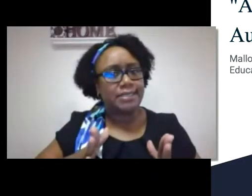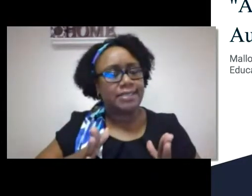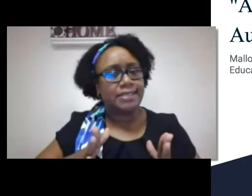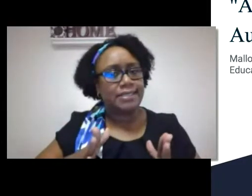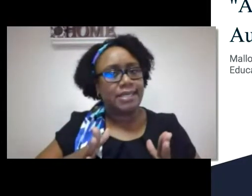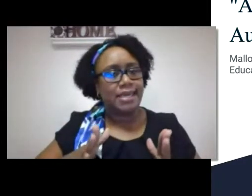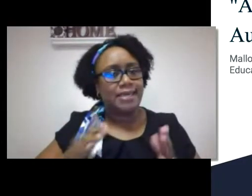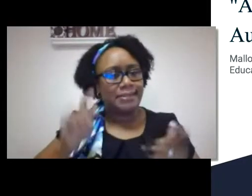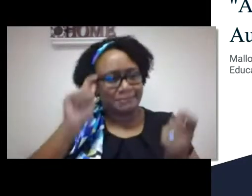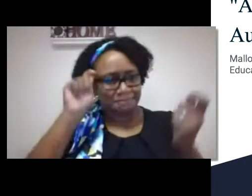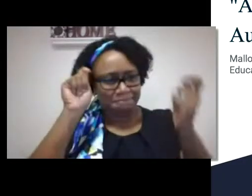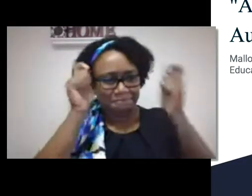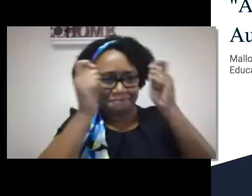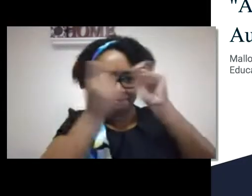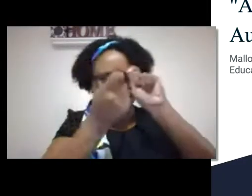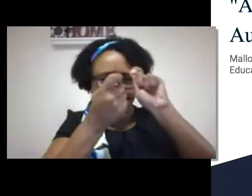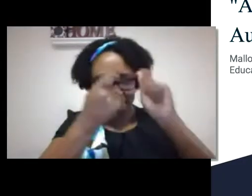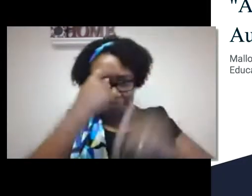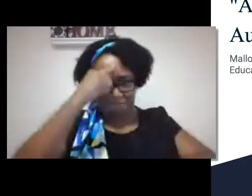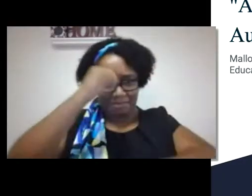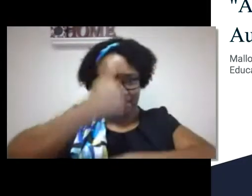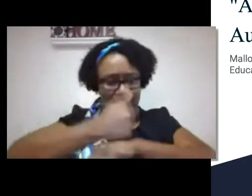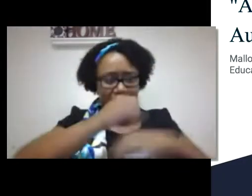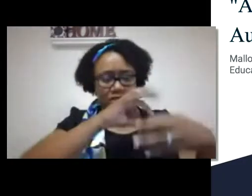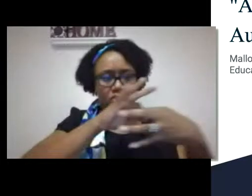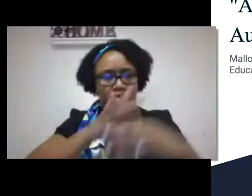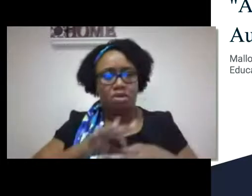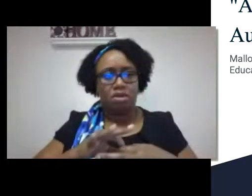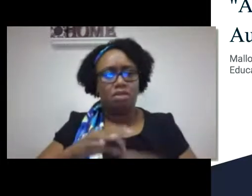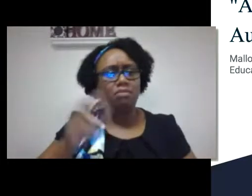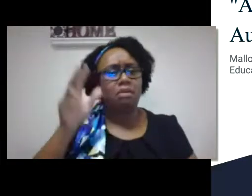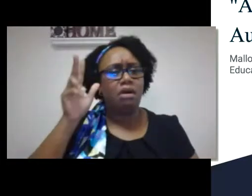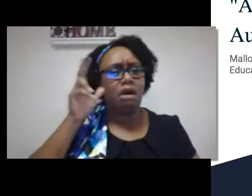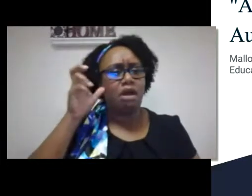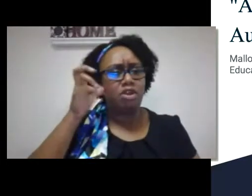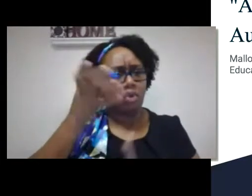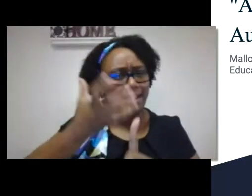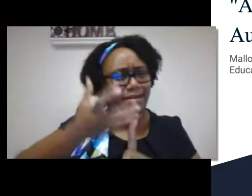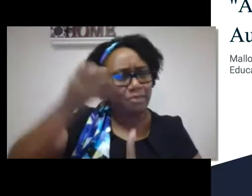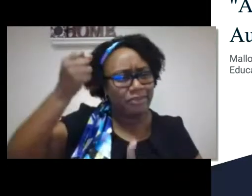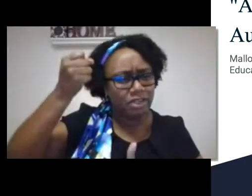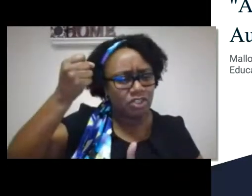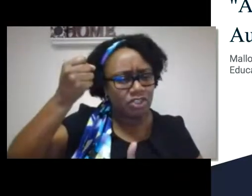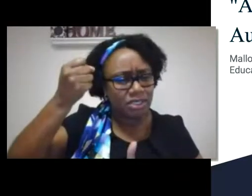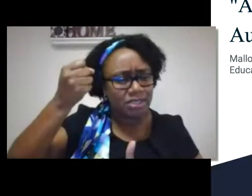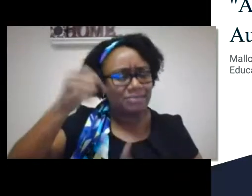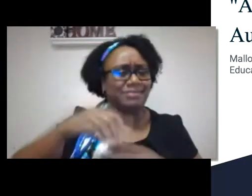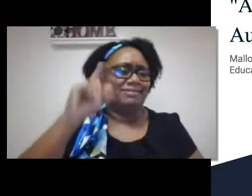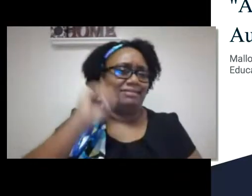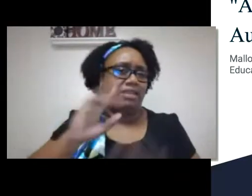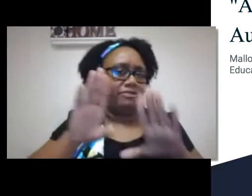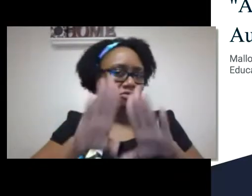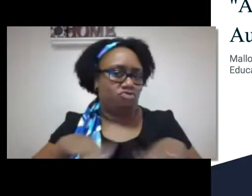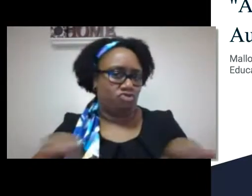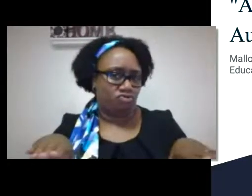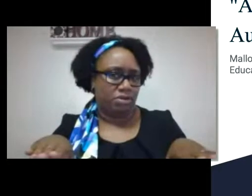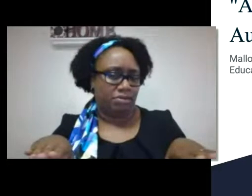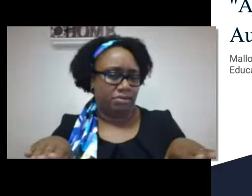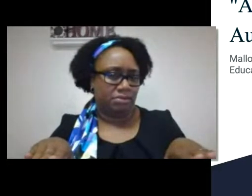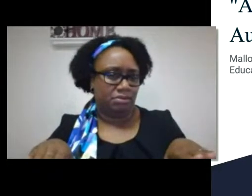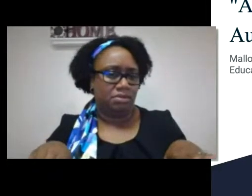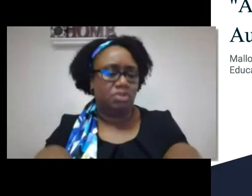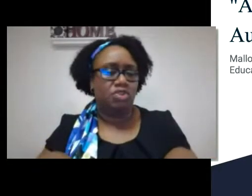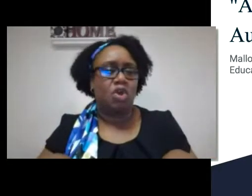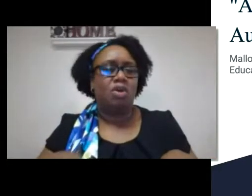have dialogue about audiologists and a change in the